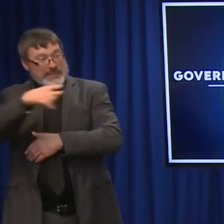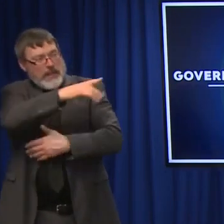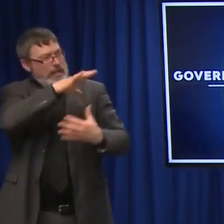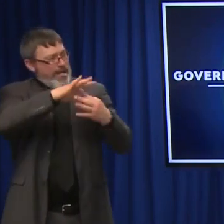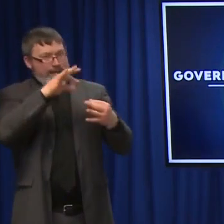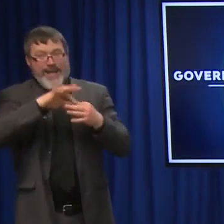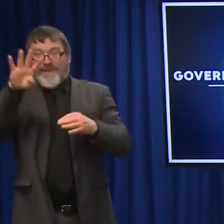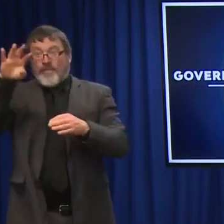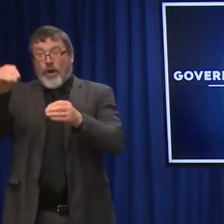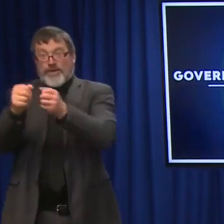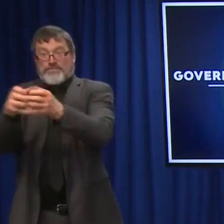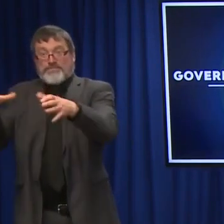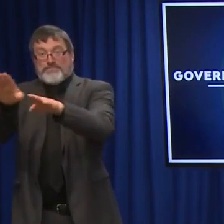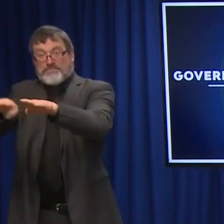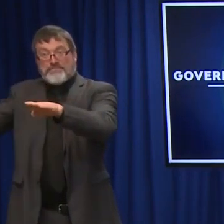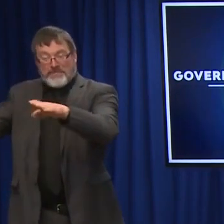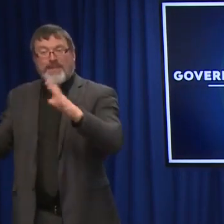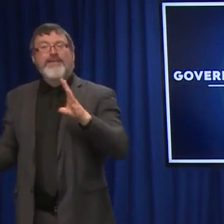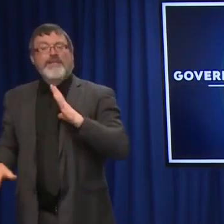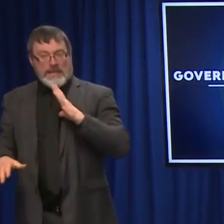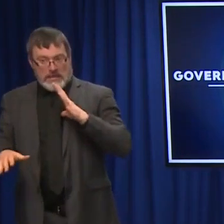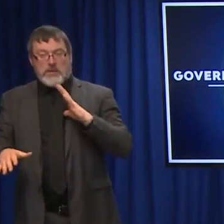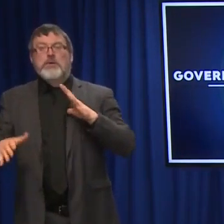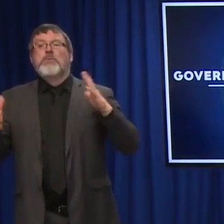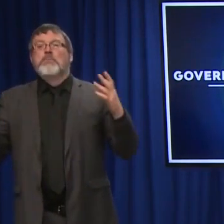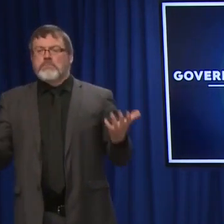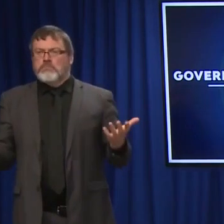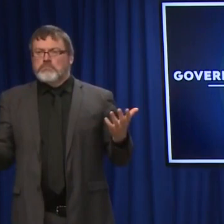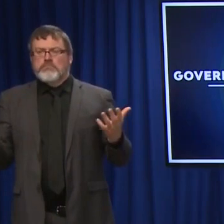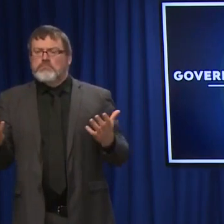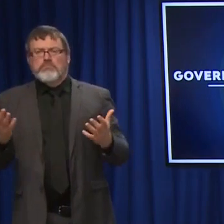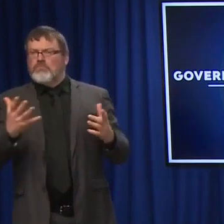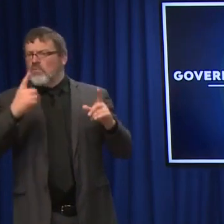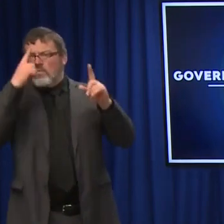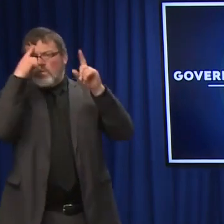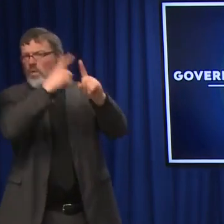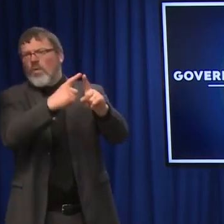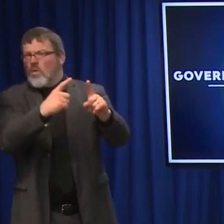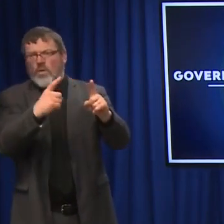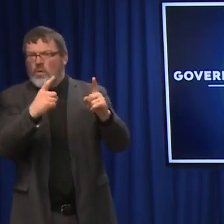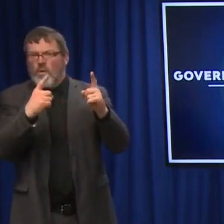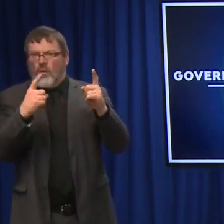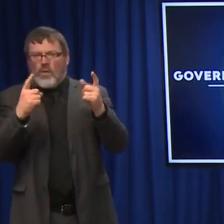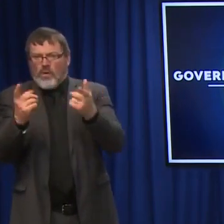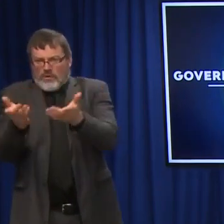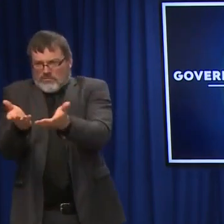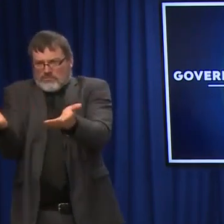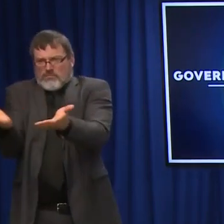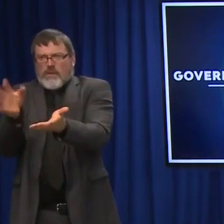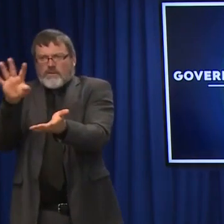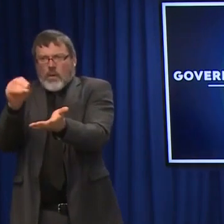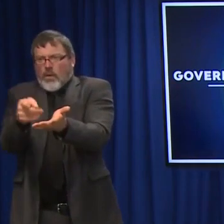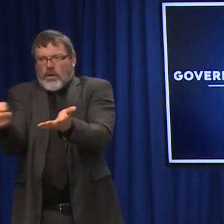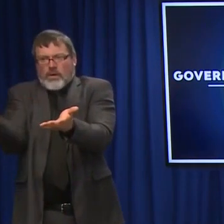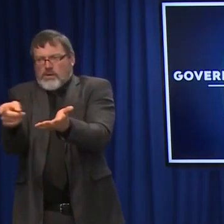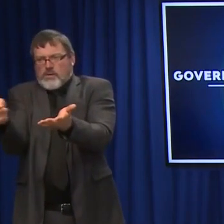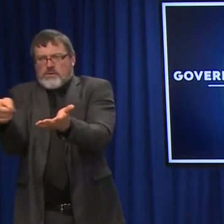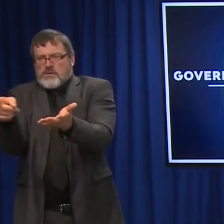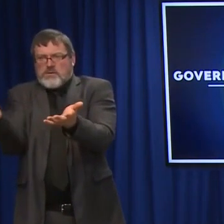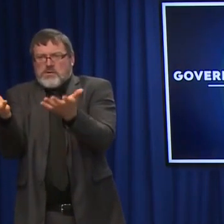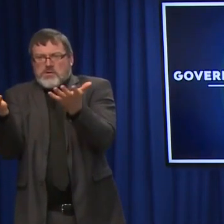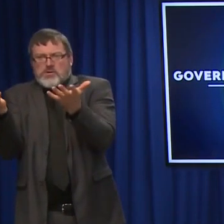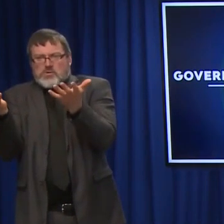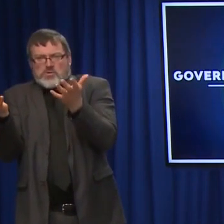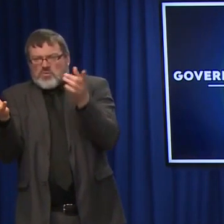initiative. What would sort of be the goal for you guys to get to with this effort?